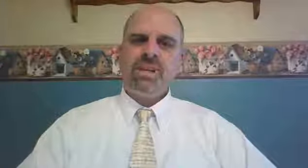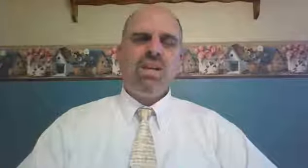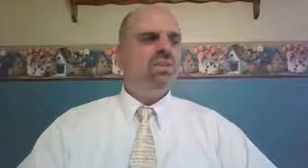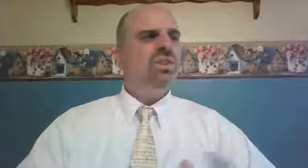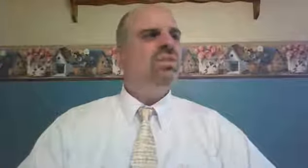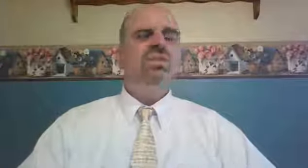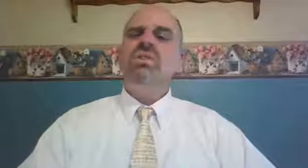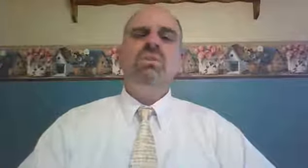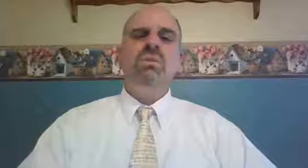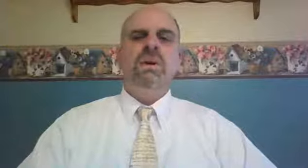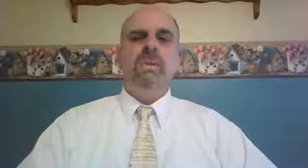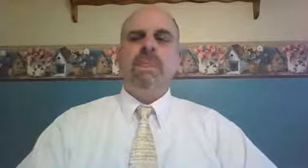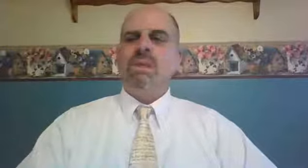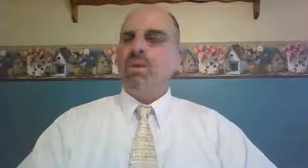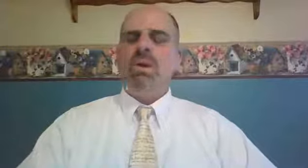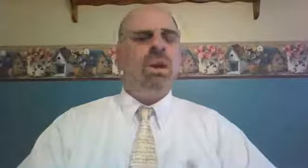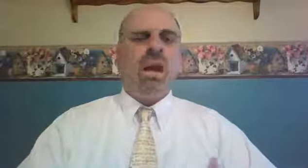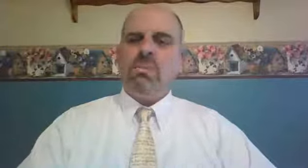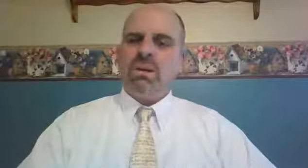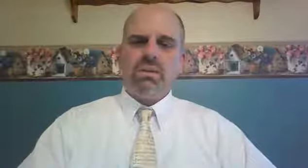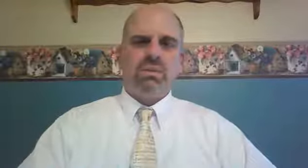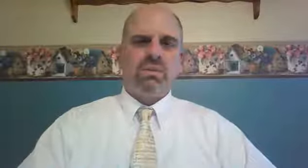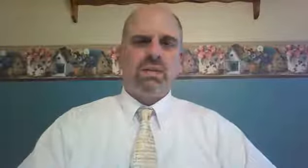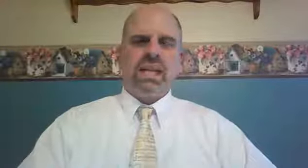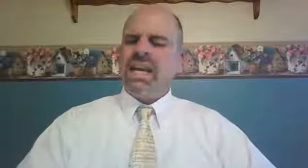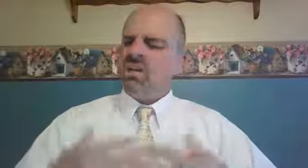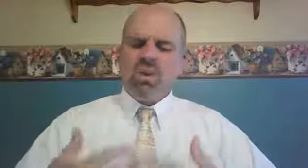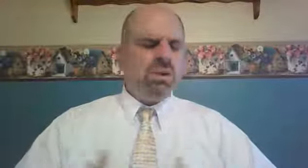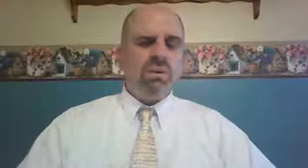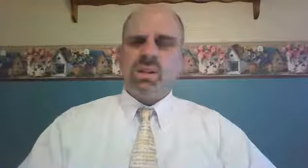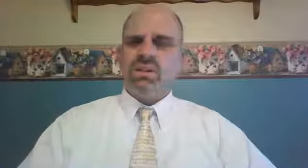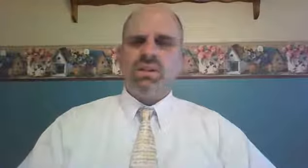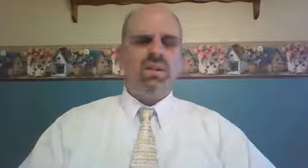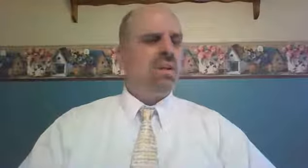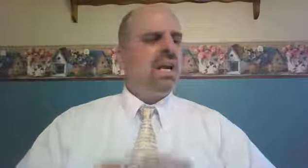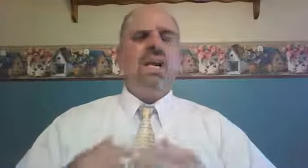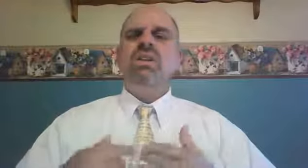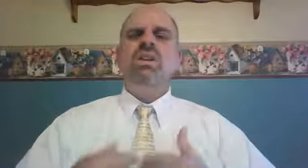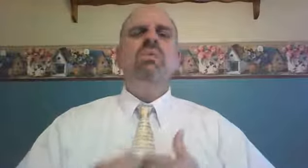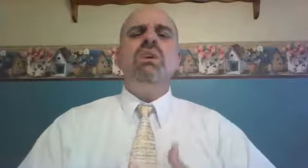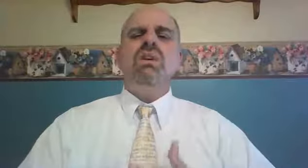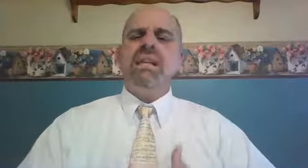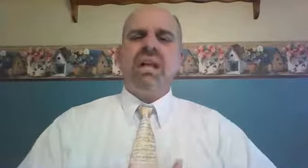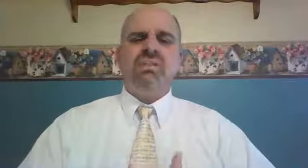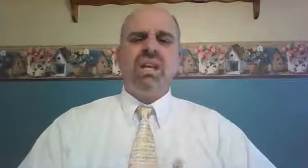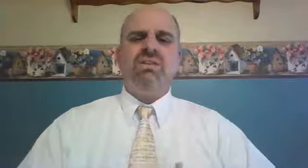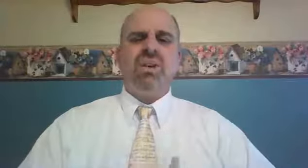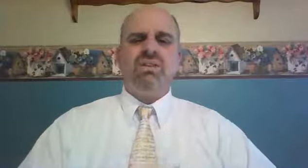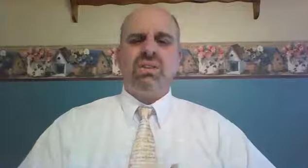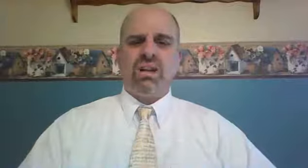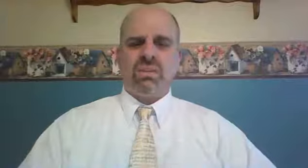Jesus knew that we were helpless. He knew we were destitute. He knew we could not save ourselves.